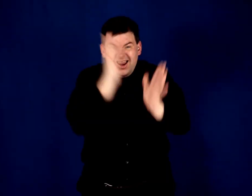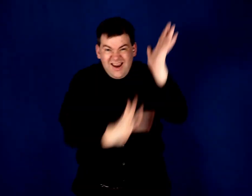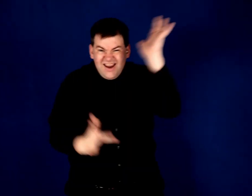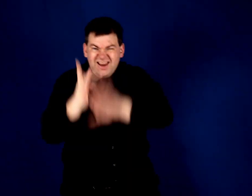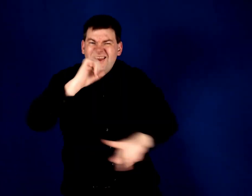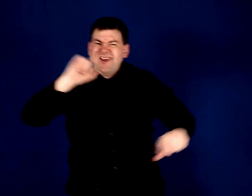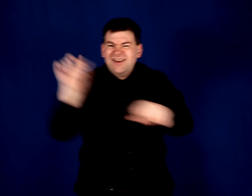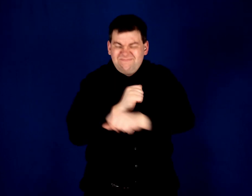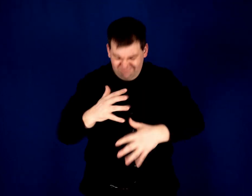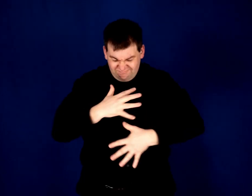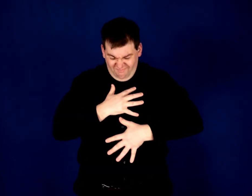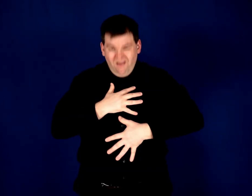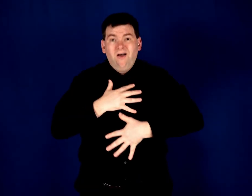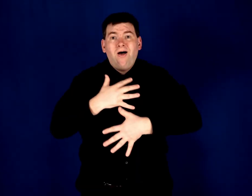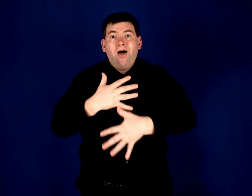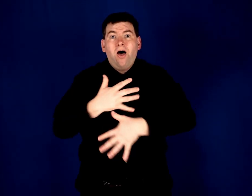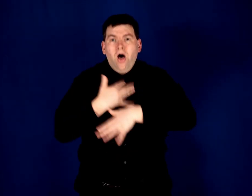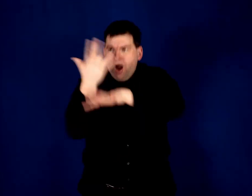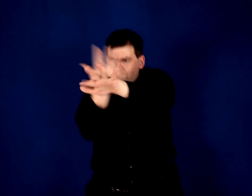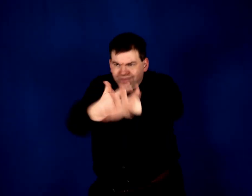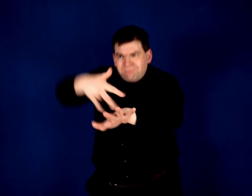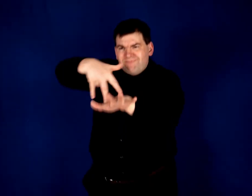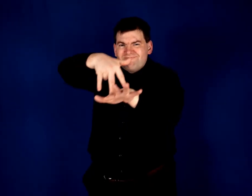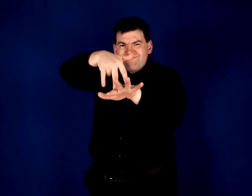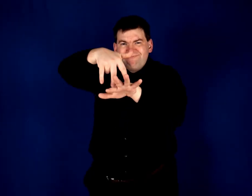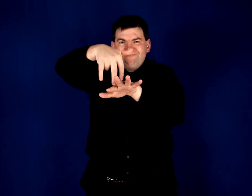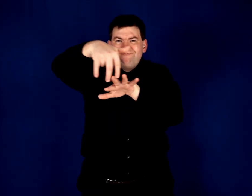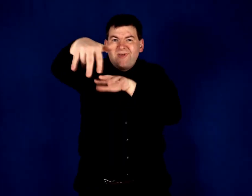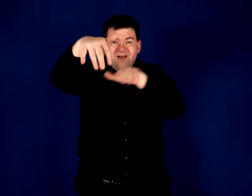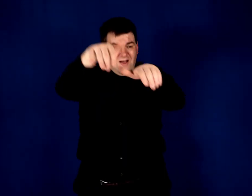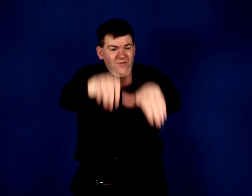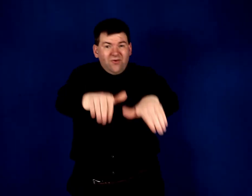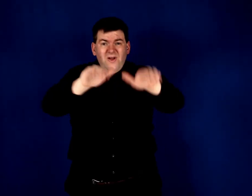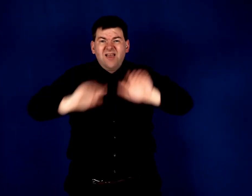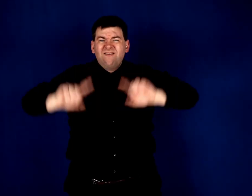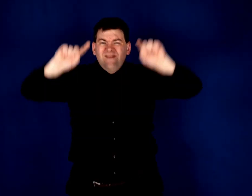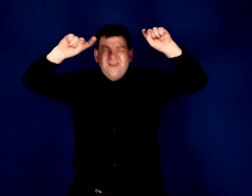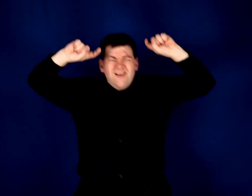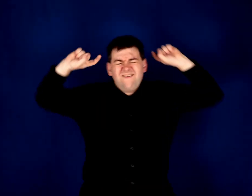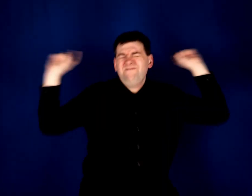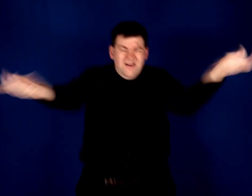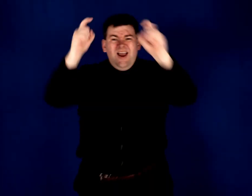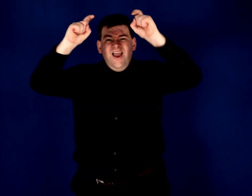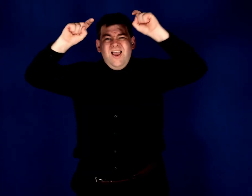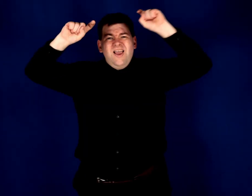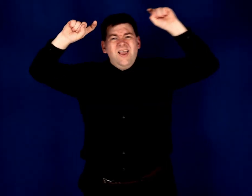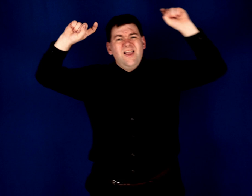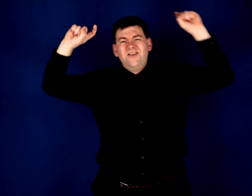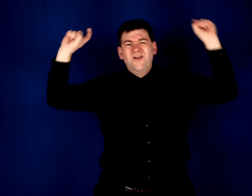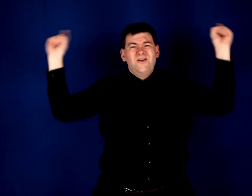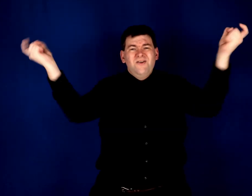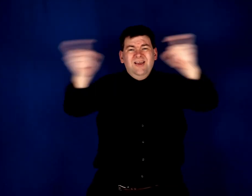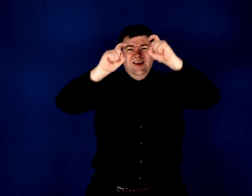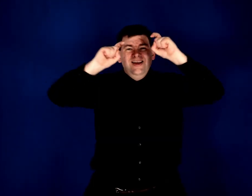Jesus breathed And walked out of the grave in victory